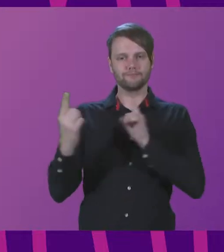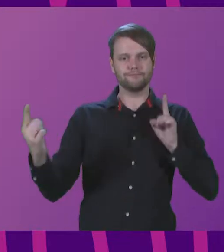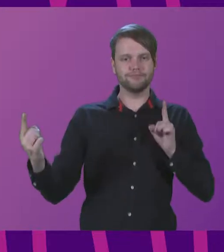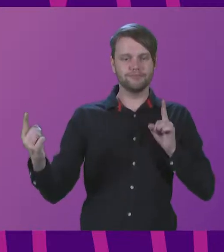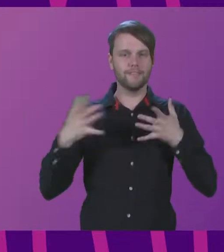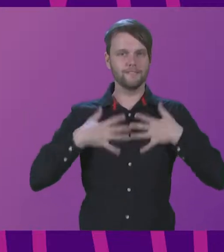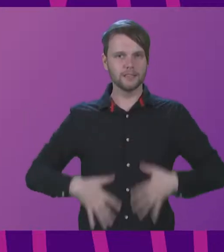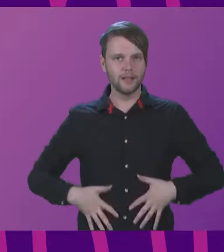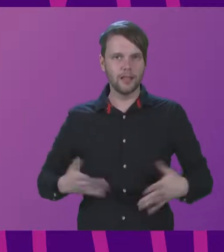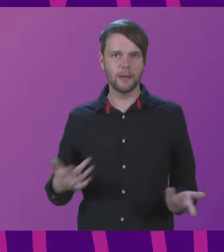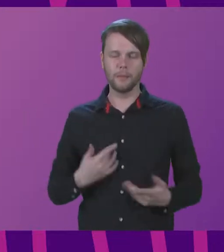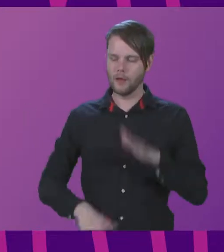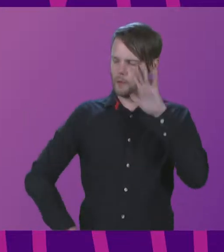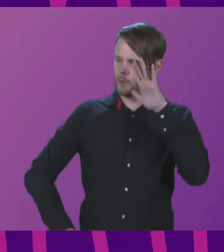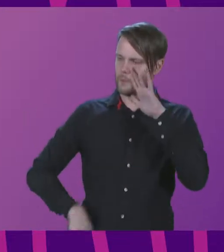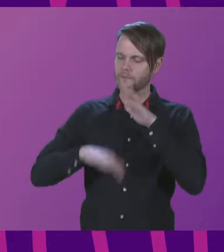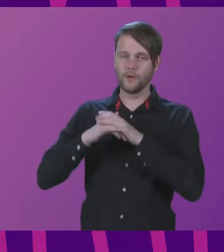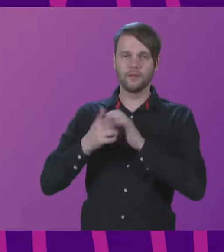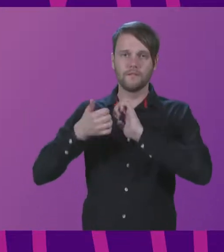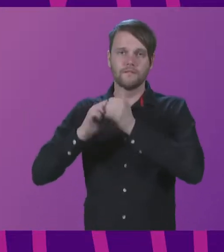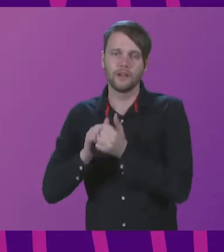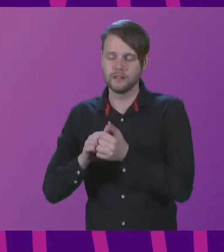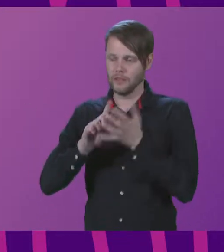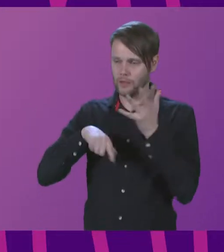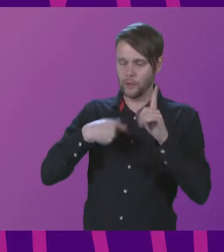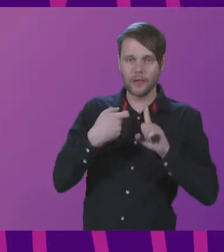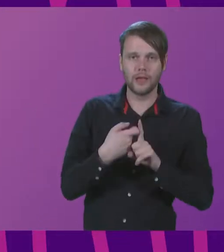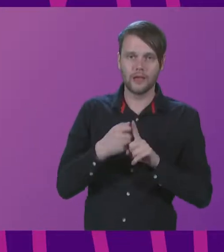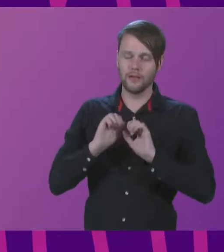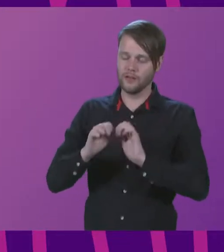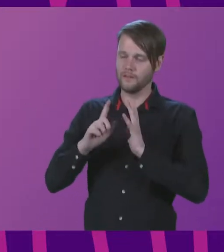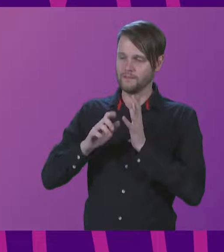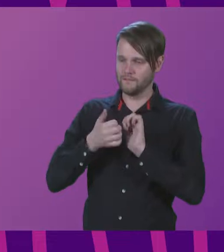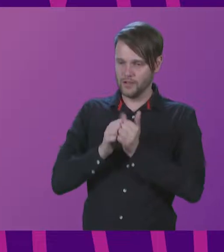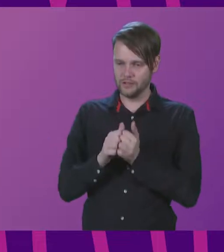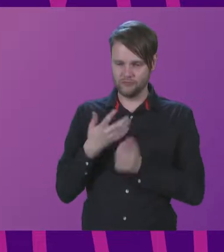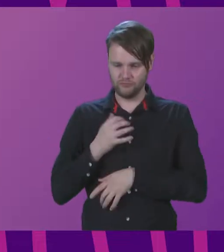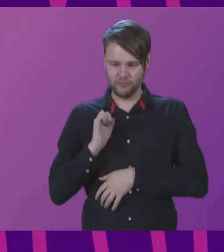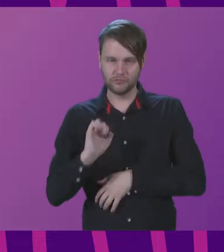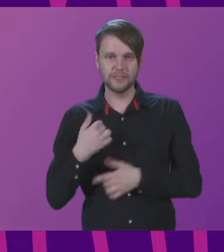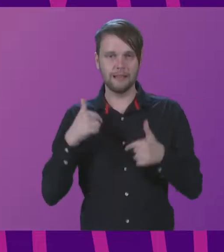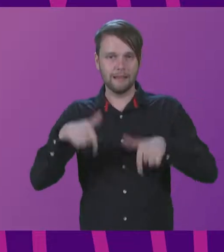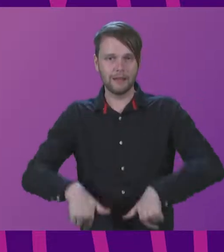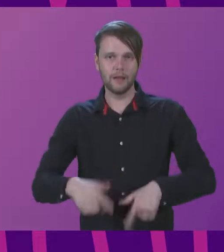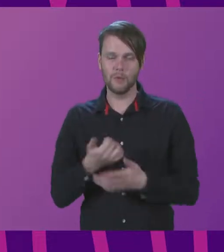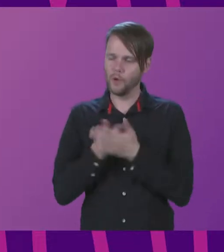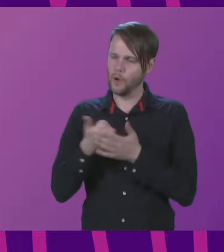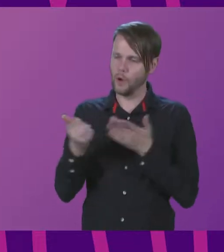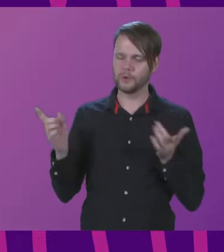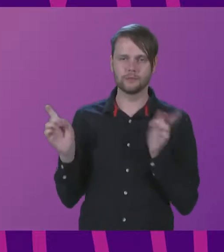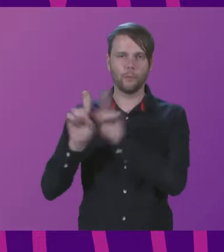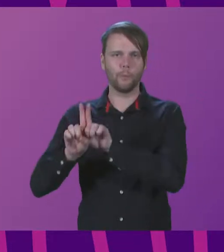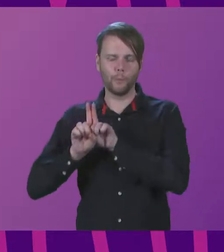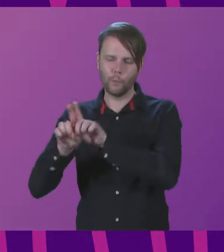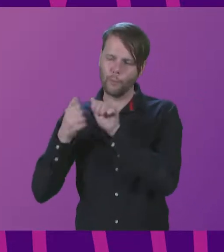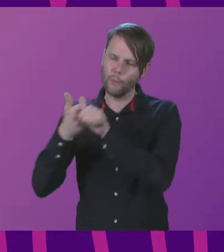I want to reassure you that all of your friends in the UK and indeed all of your friends represented by the countries here will always stand with you.